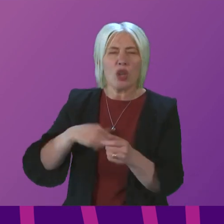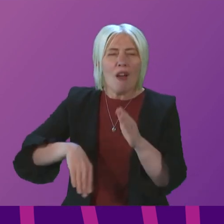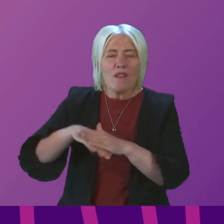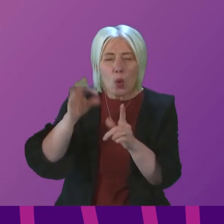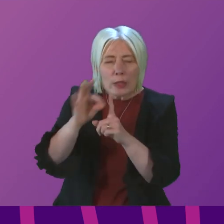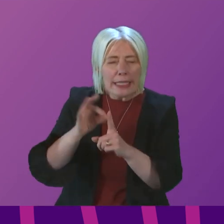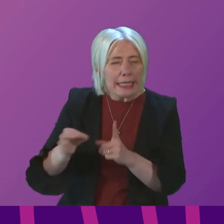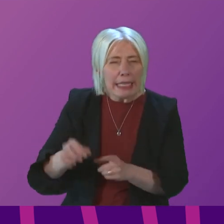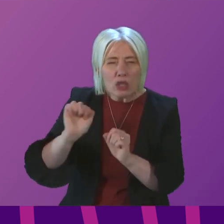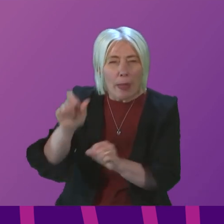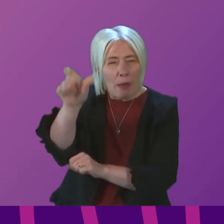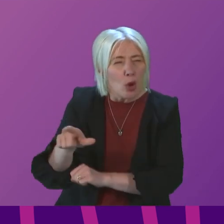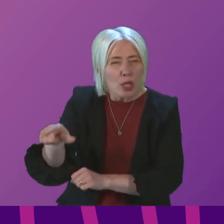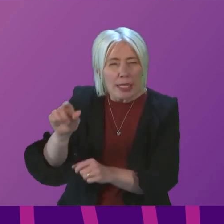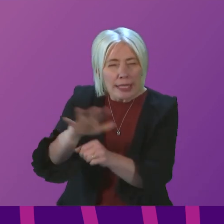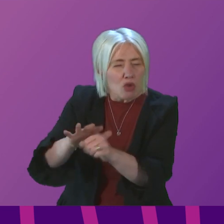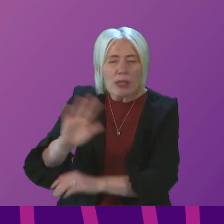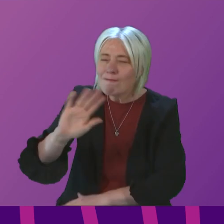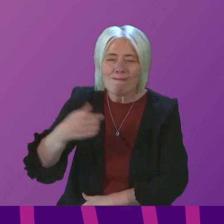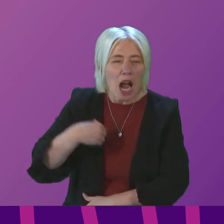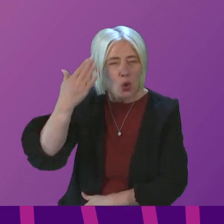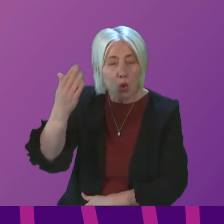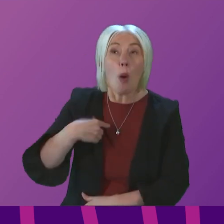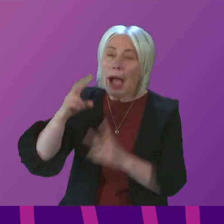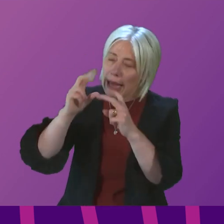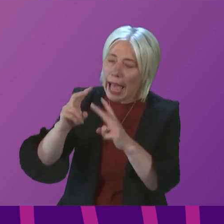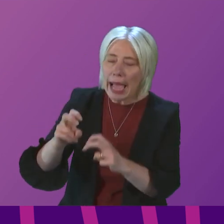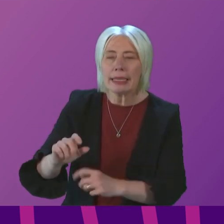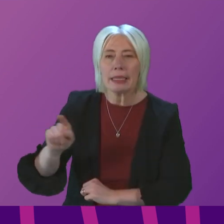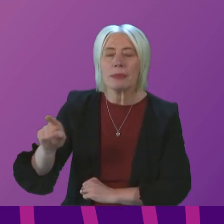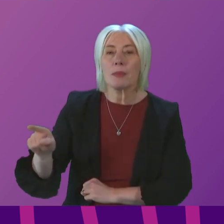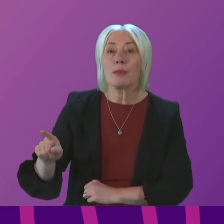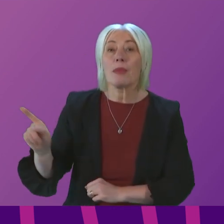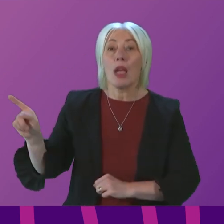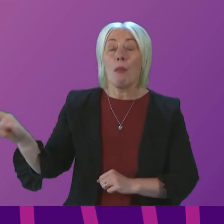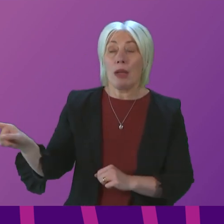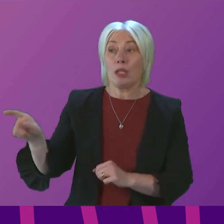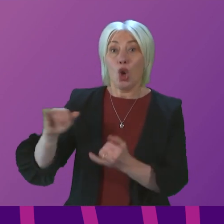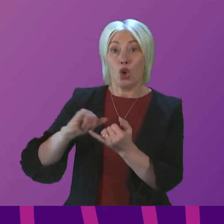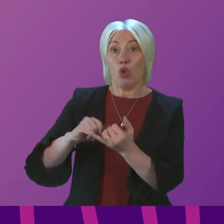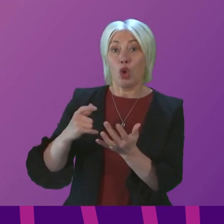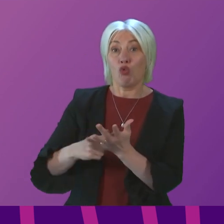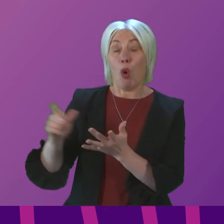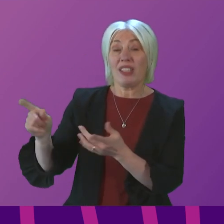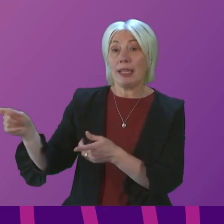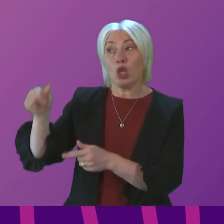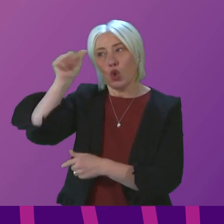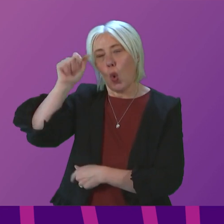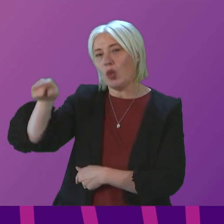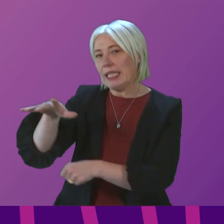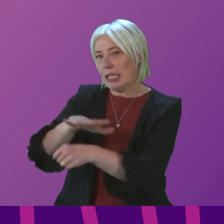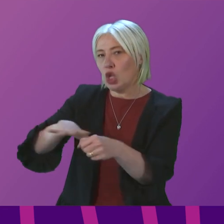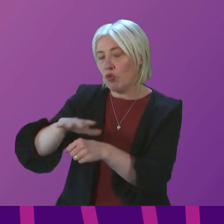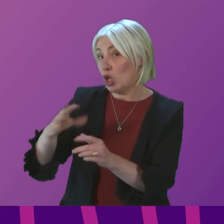of the details of Callum's case, although I am certainly happy to look into it. But Shona Robertson is indicating to me that she is aware of this case and is already